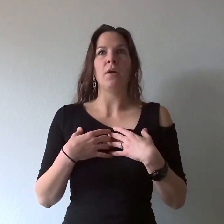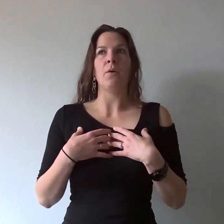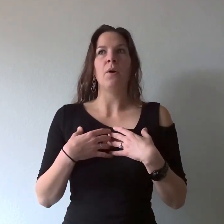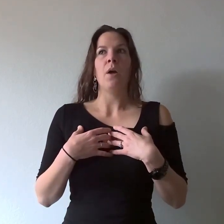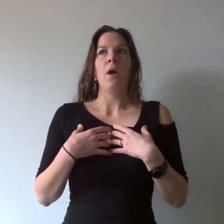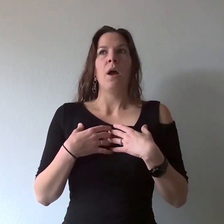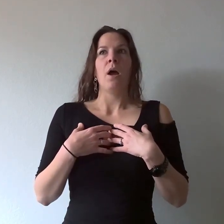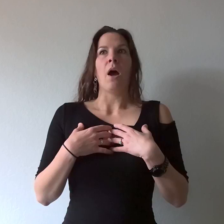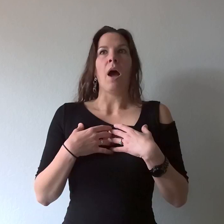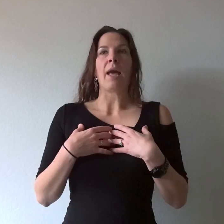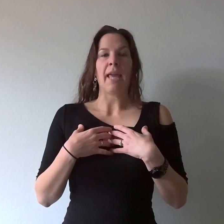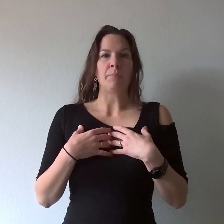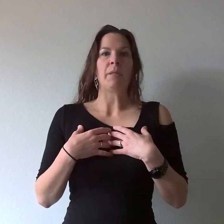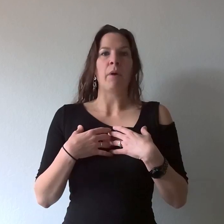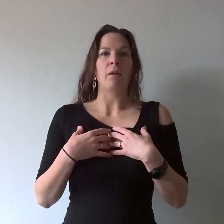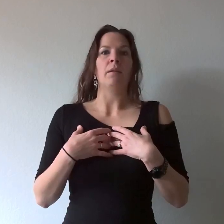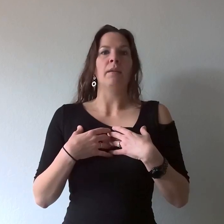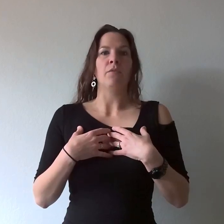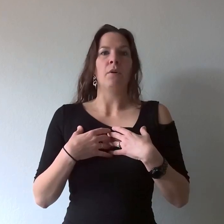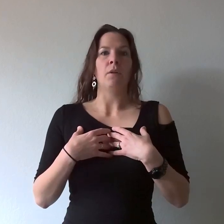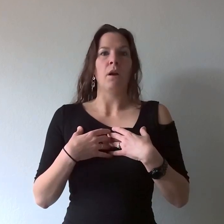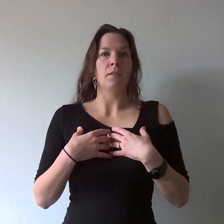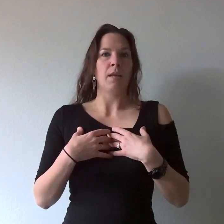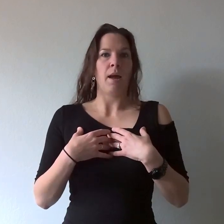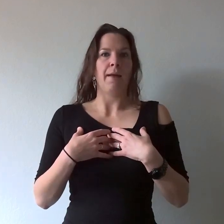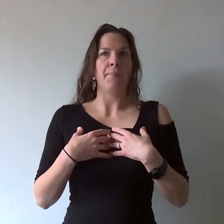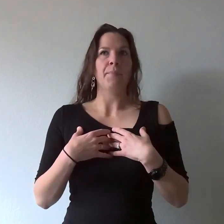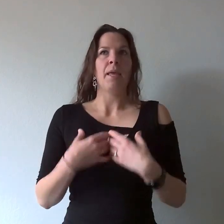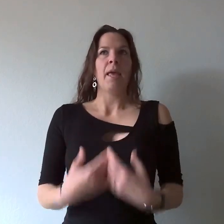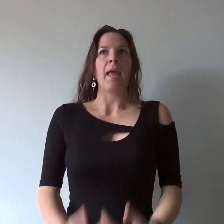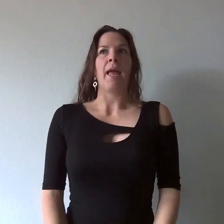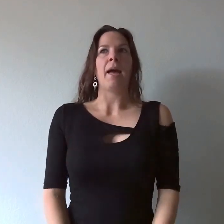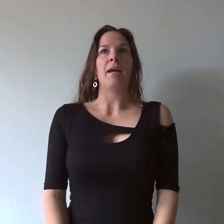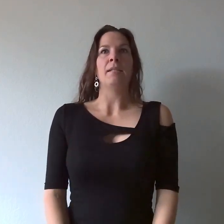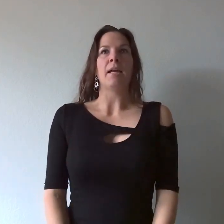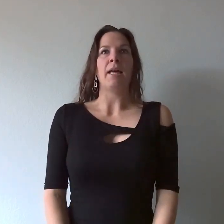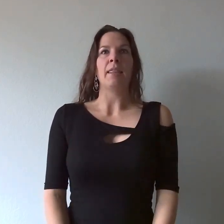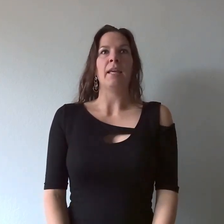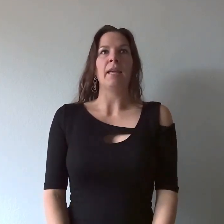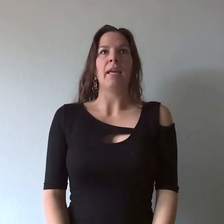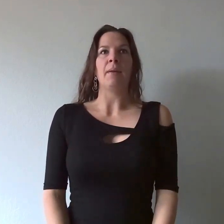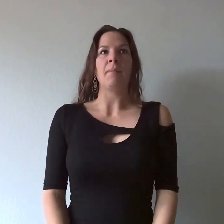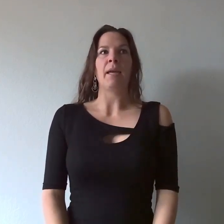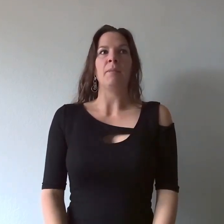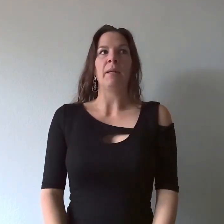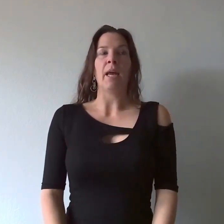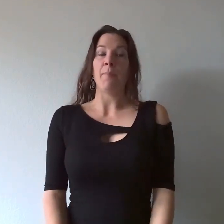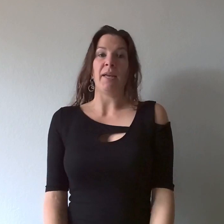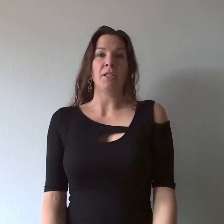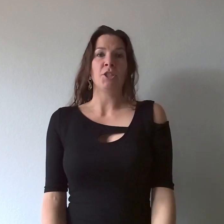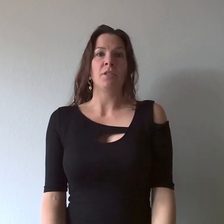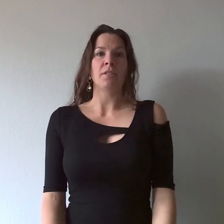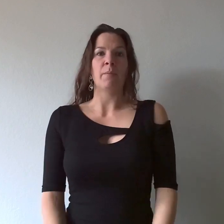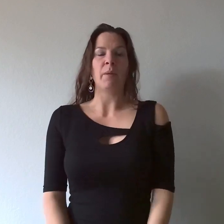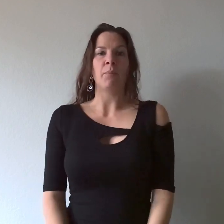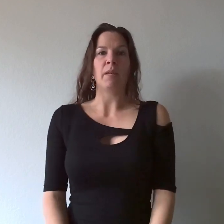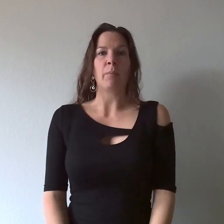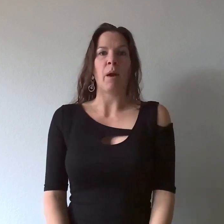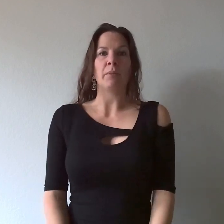I kept it bottled in for a long time and I think it made me a bitch to some people that probably